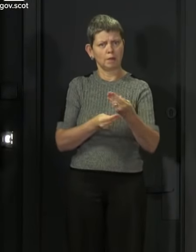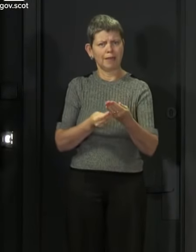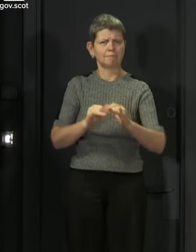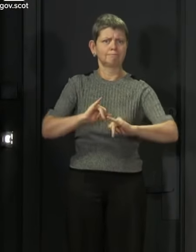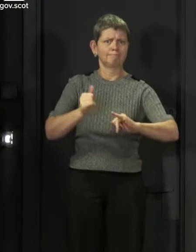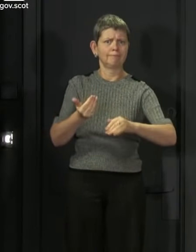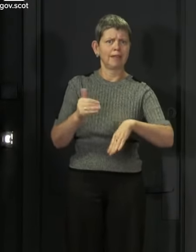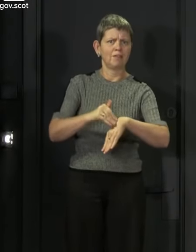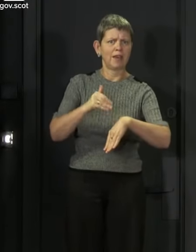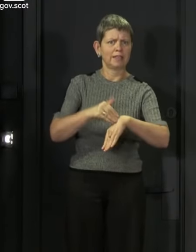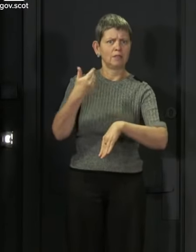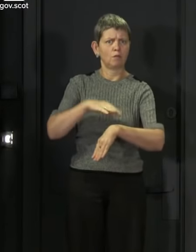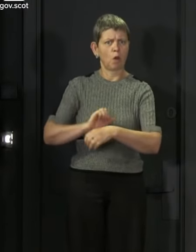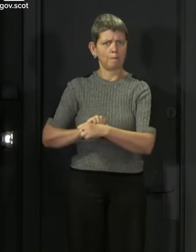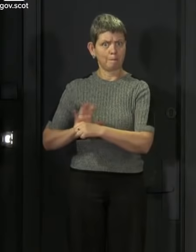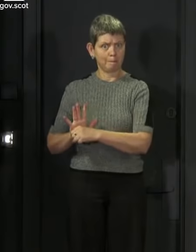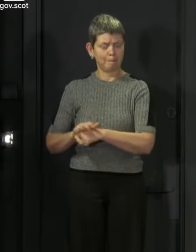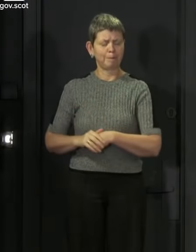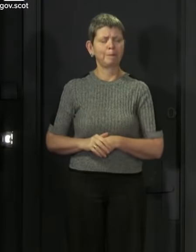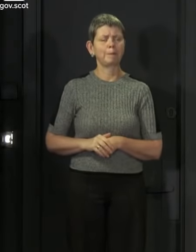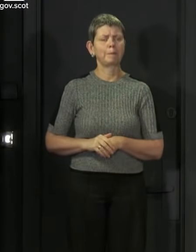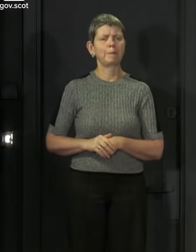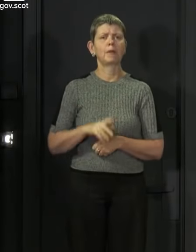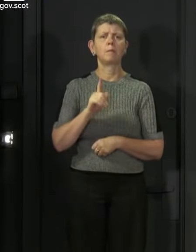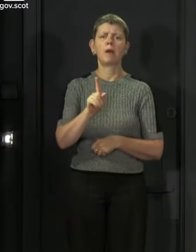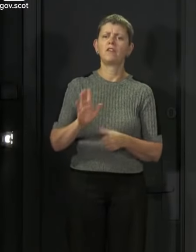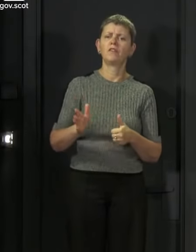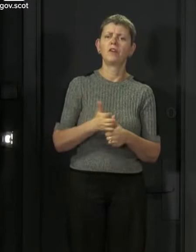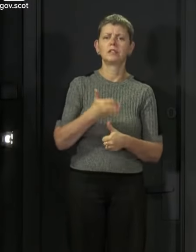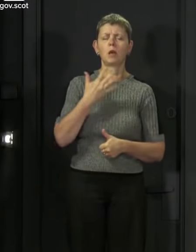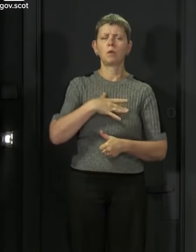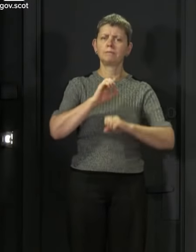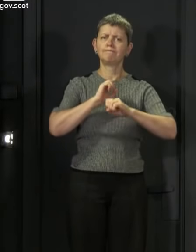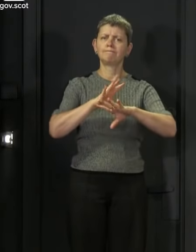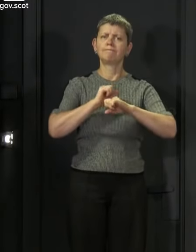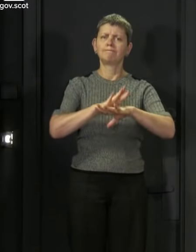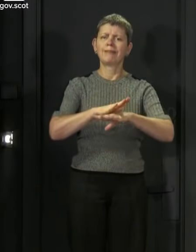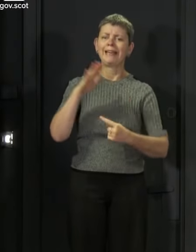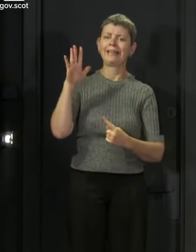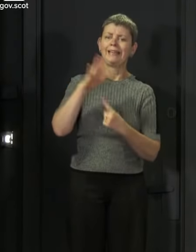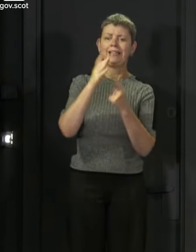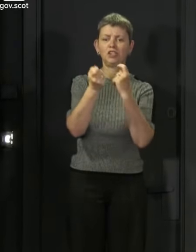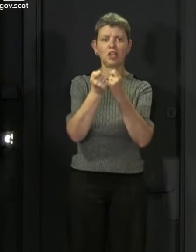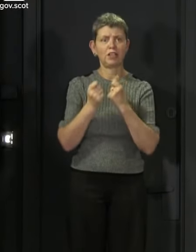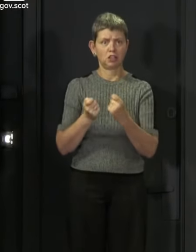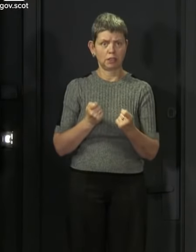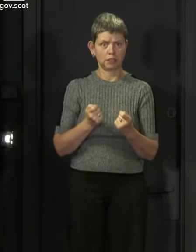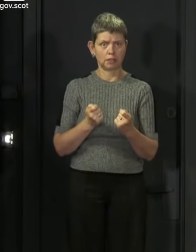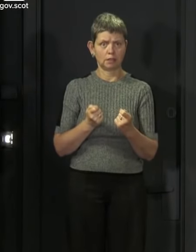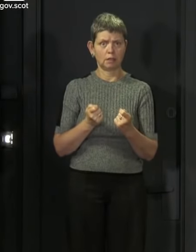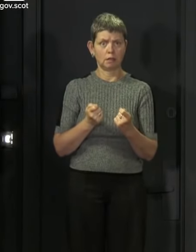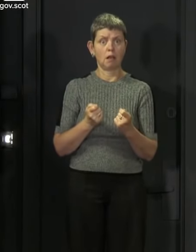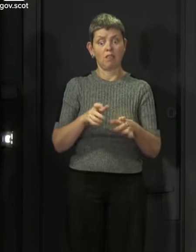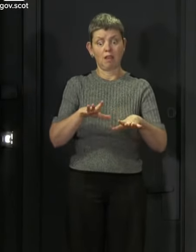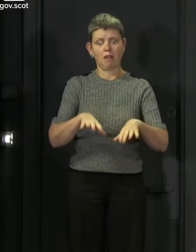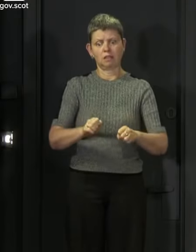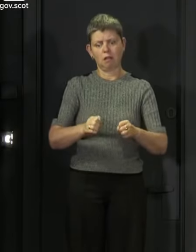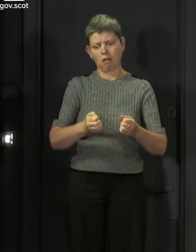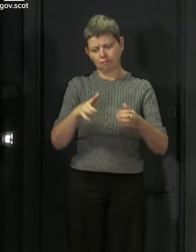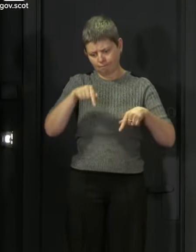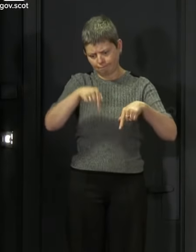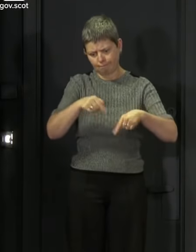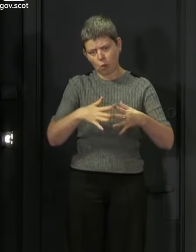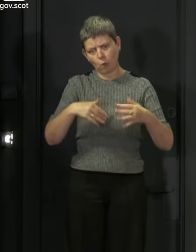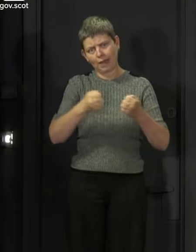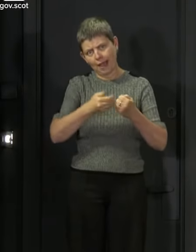pandemic. Before that, though, I want to go over some of the key changes that the Scottish Government has announced, which will take effect over this weekend and